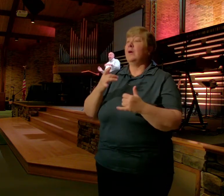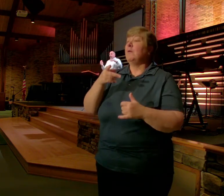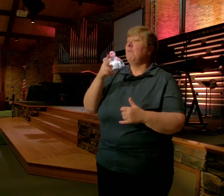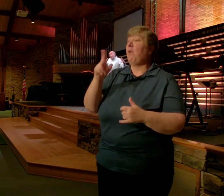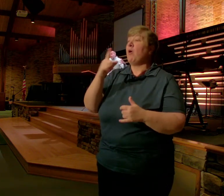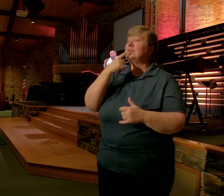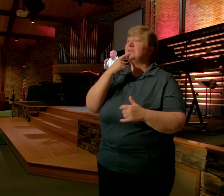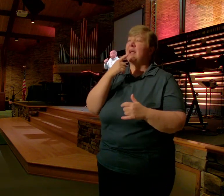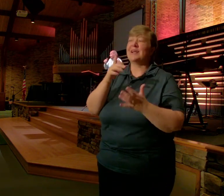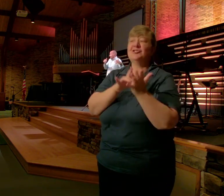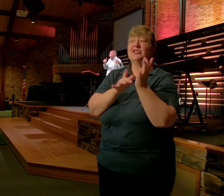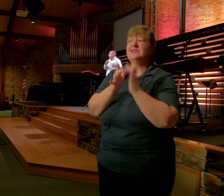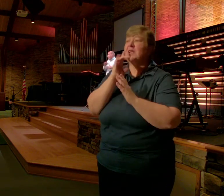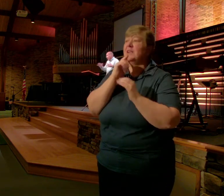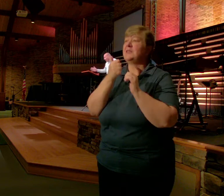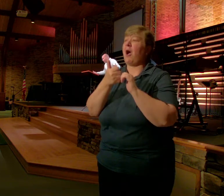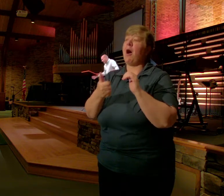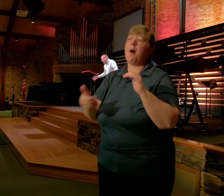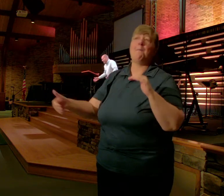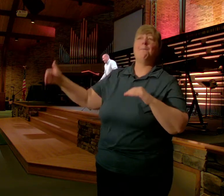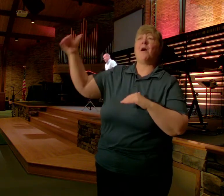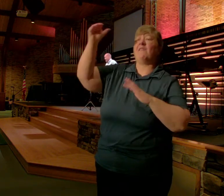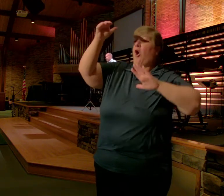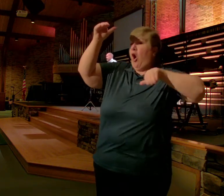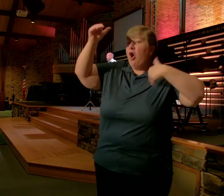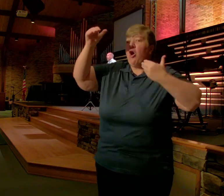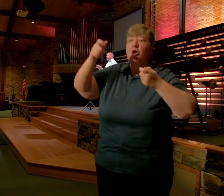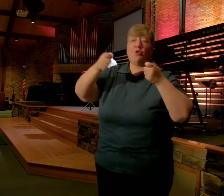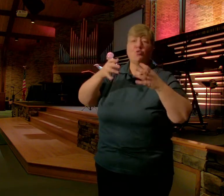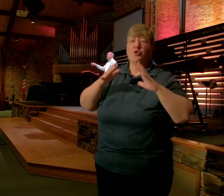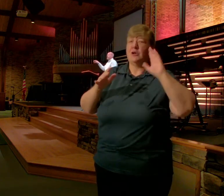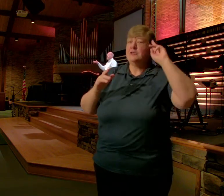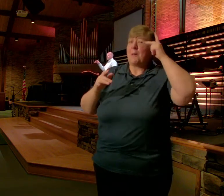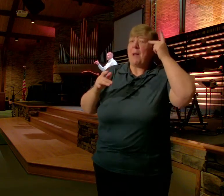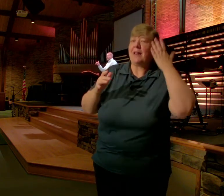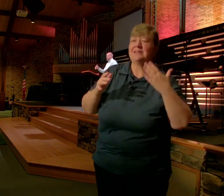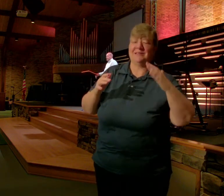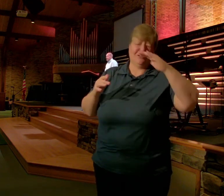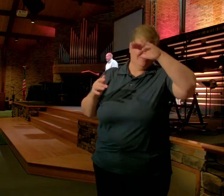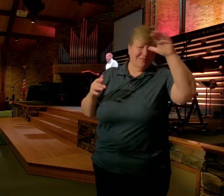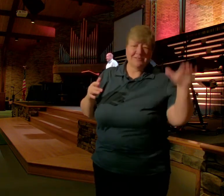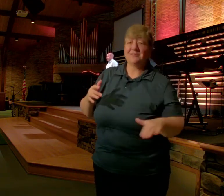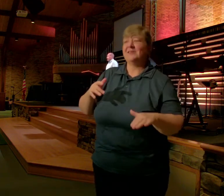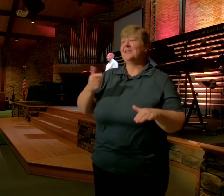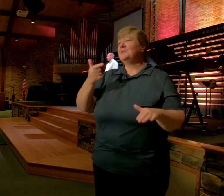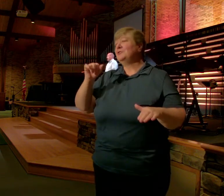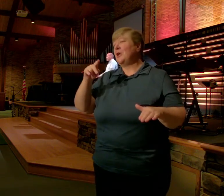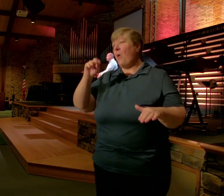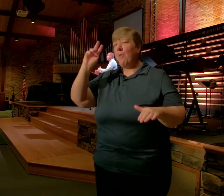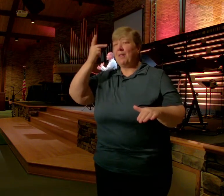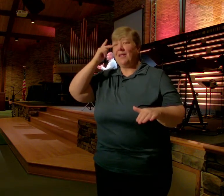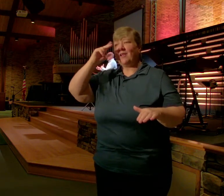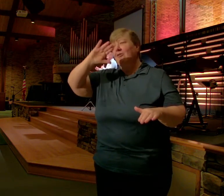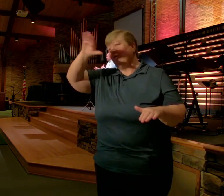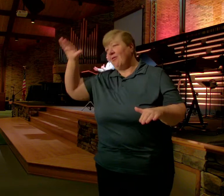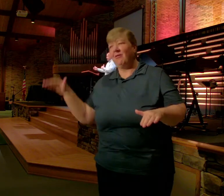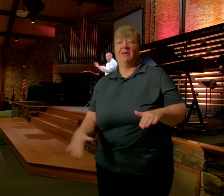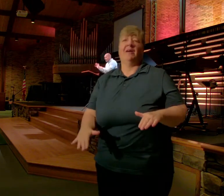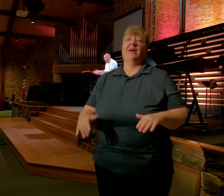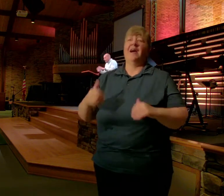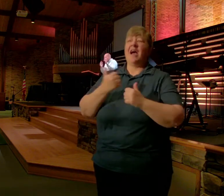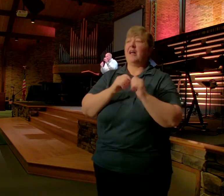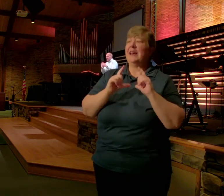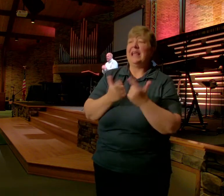All Rulers All Politicians All Geopolitical Organizations Every League Of Nations